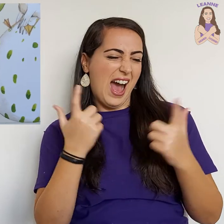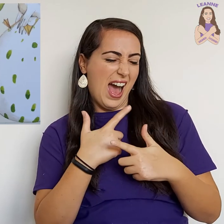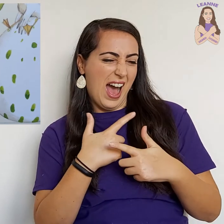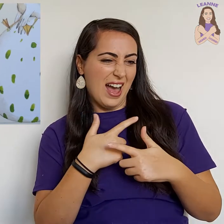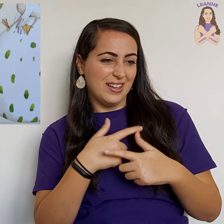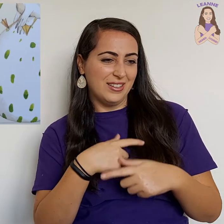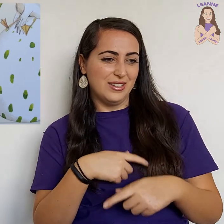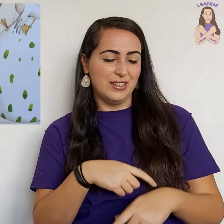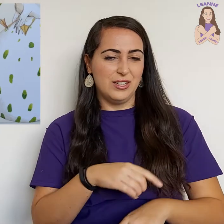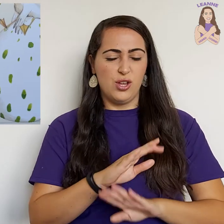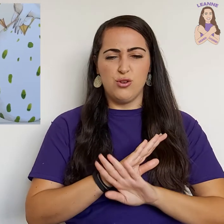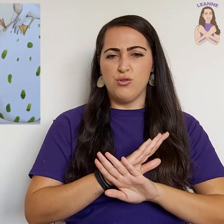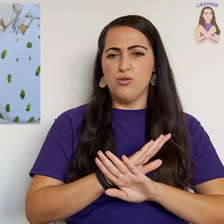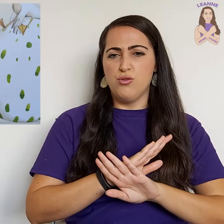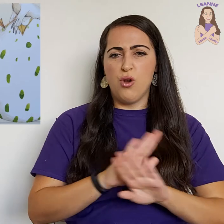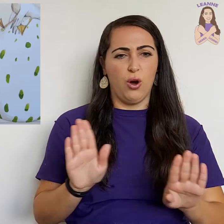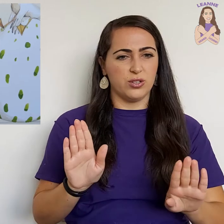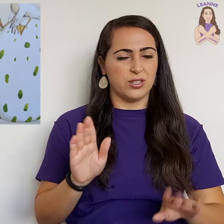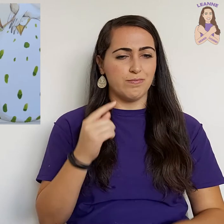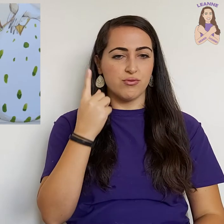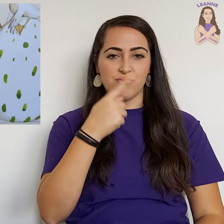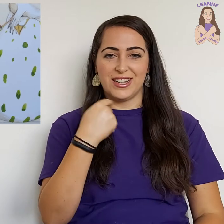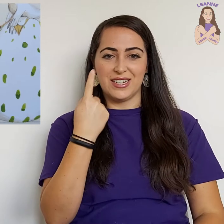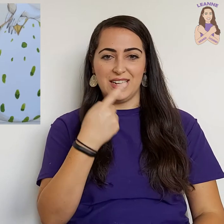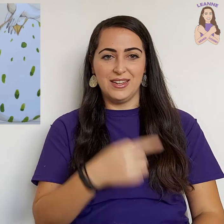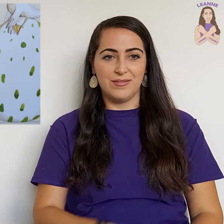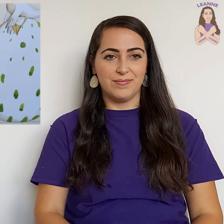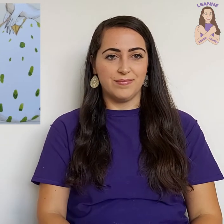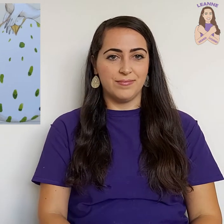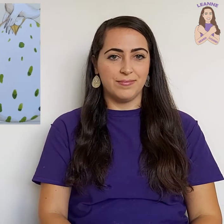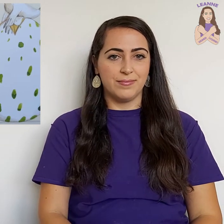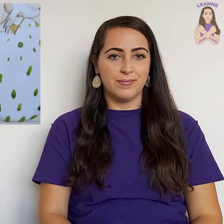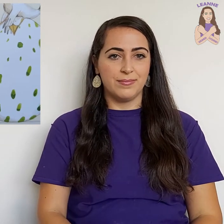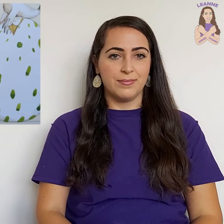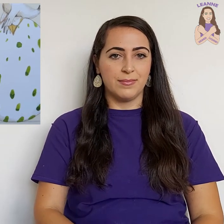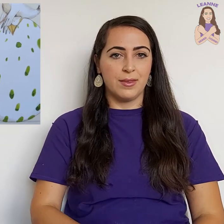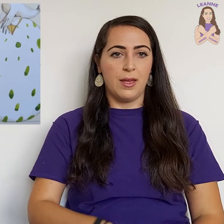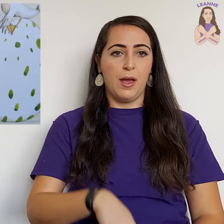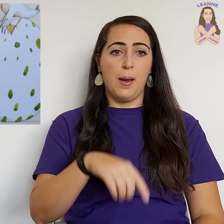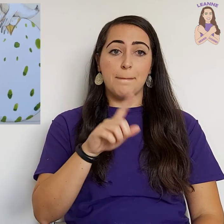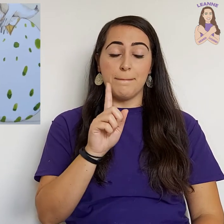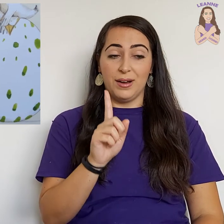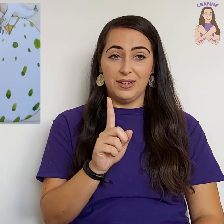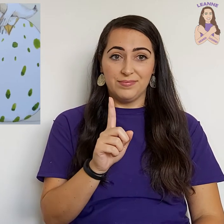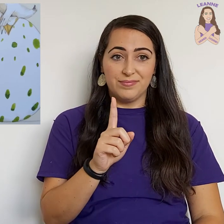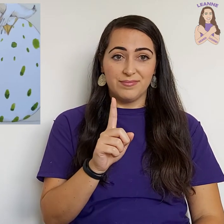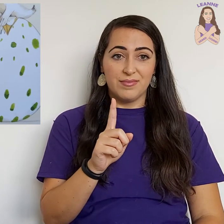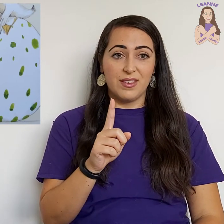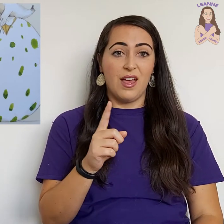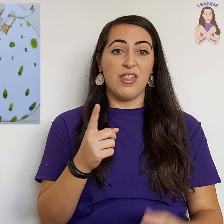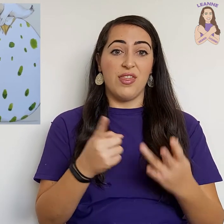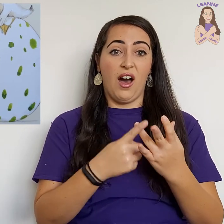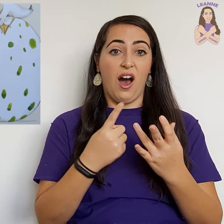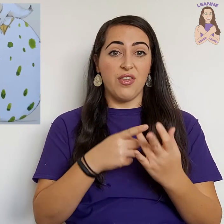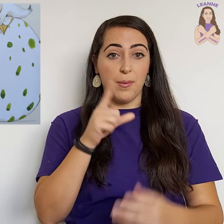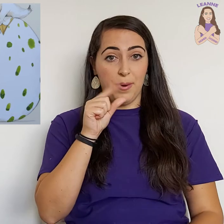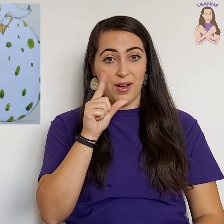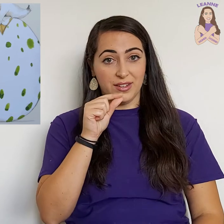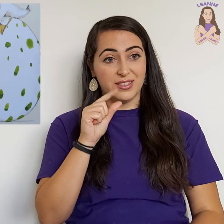ha. Not pretty. But the other birds